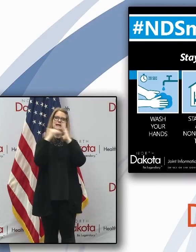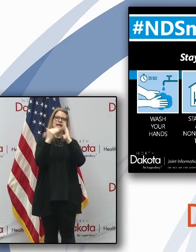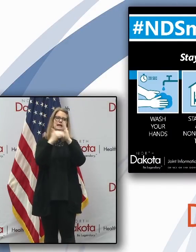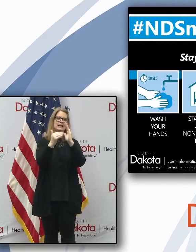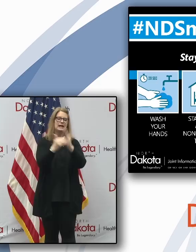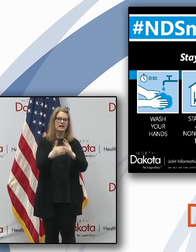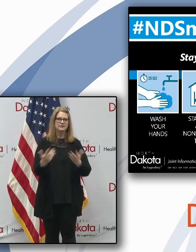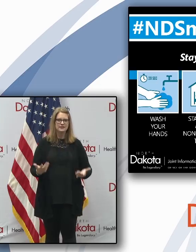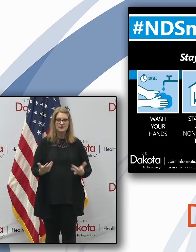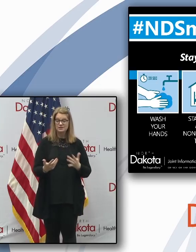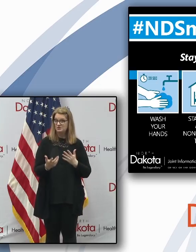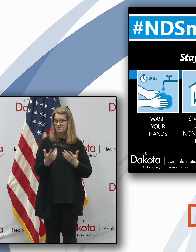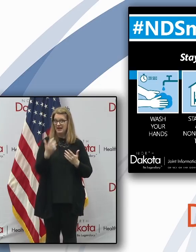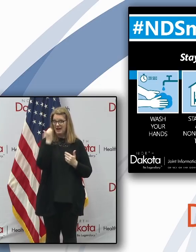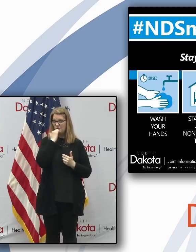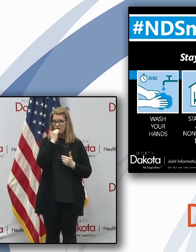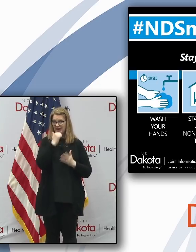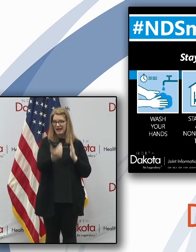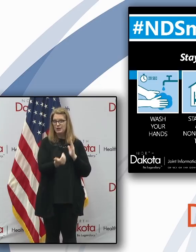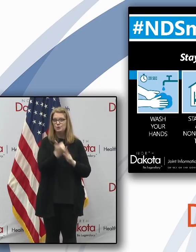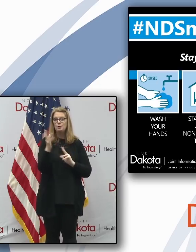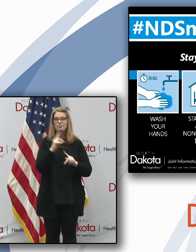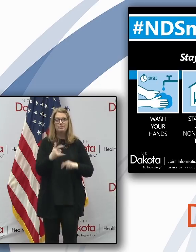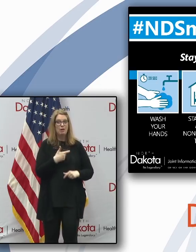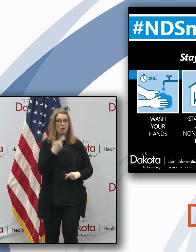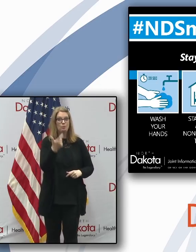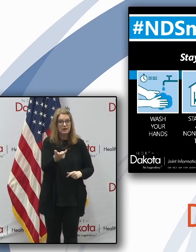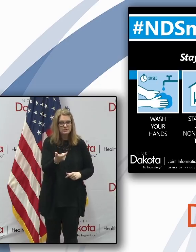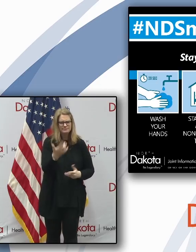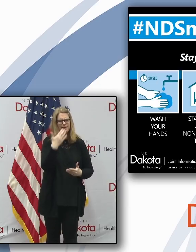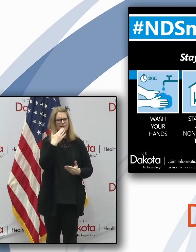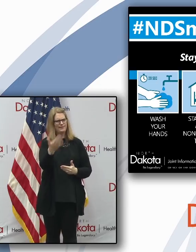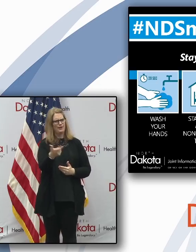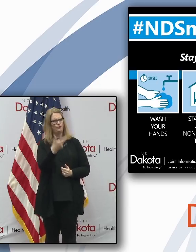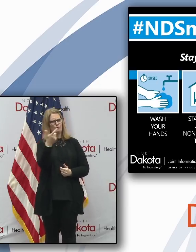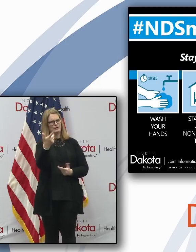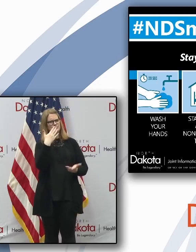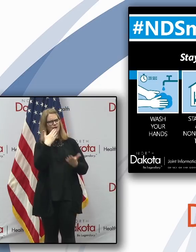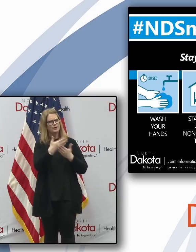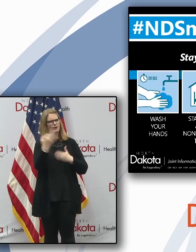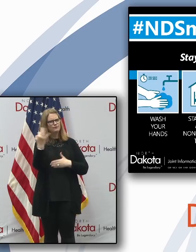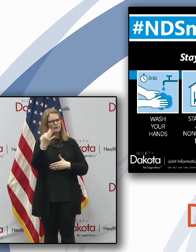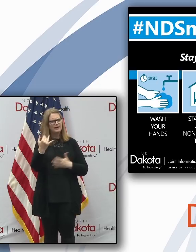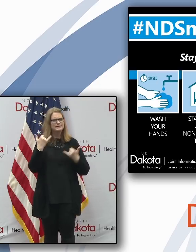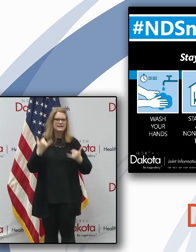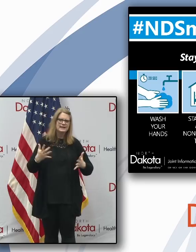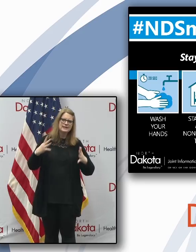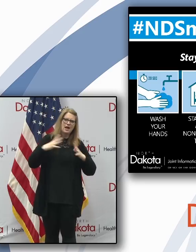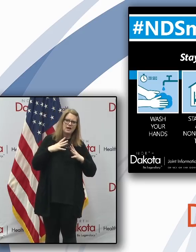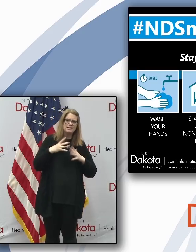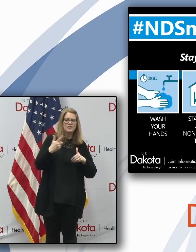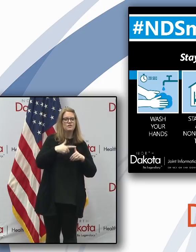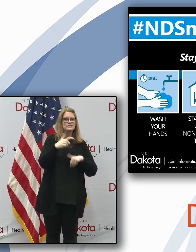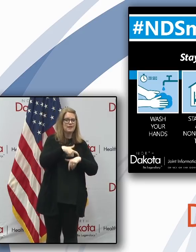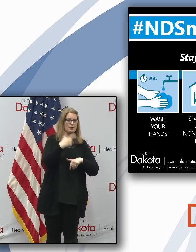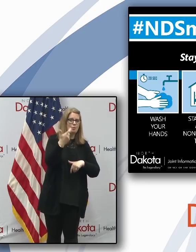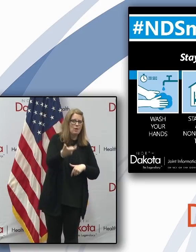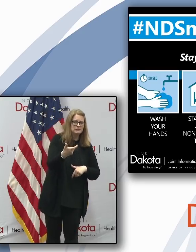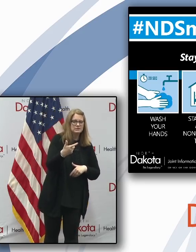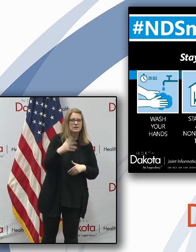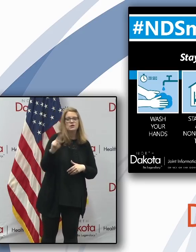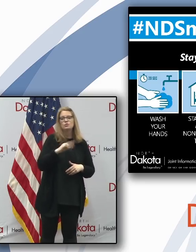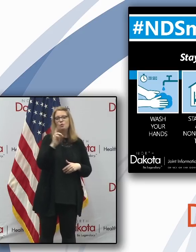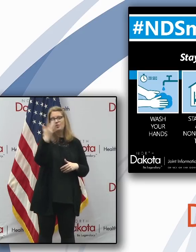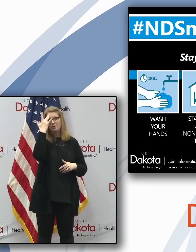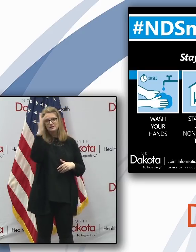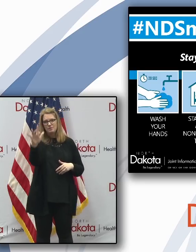out we've got new viewers that are watching every day. Thank you for tuning in on Good Friday. If today is a holiday and maybe the first time you're watching. Under North